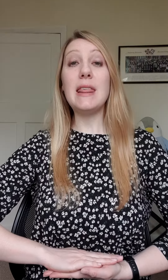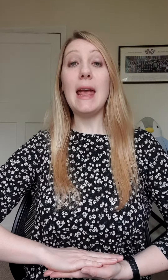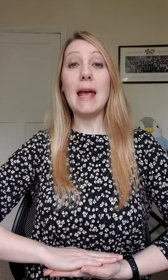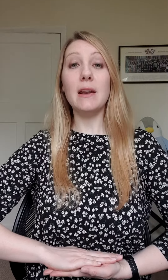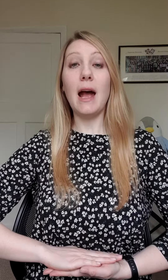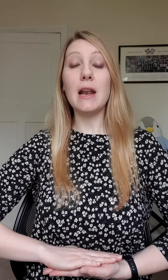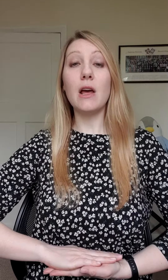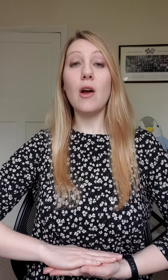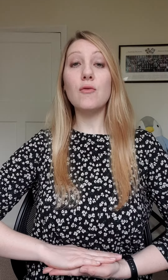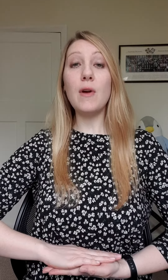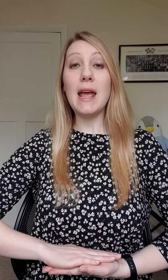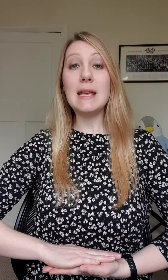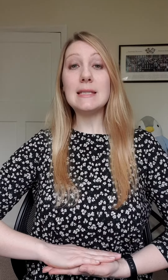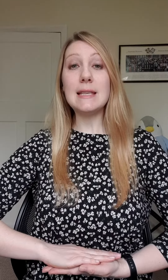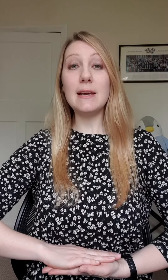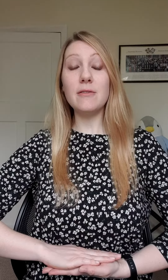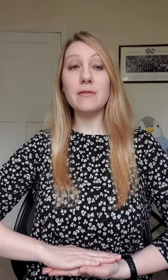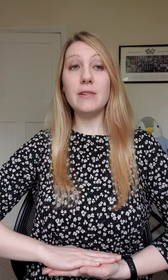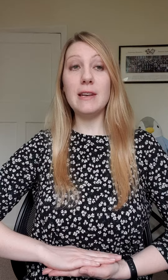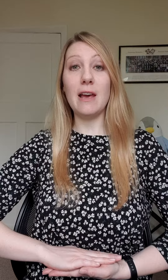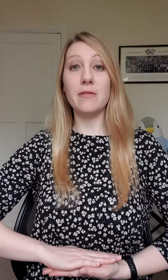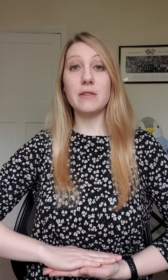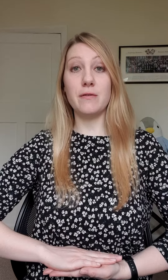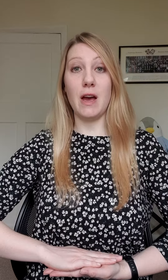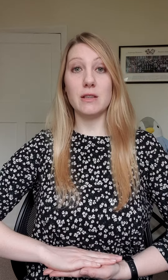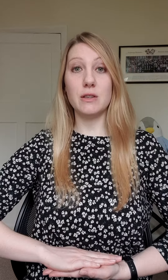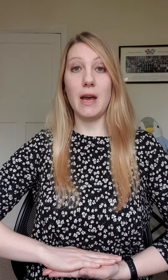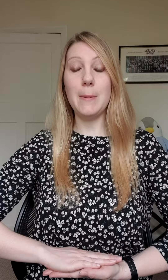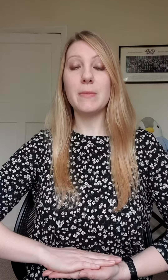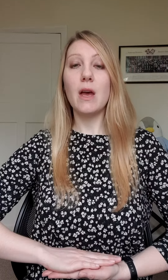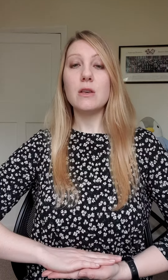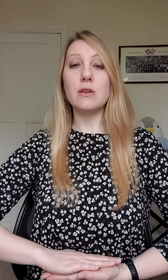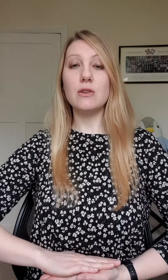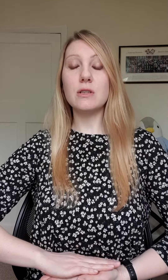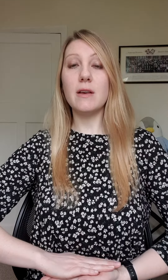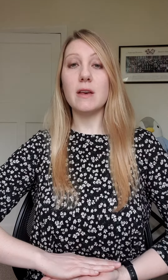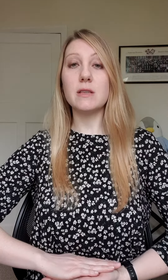in and raise the lift first, okay. So, just like this.